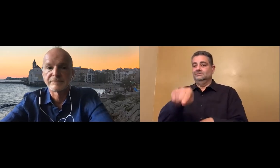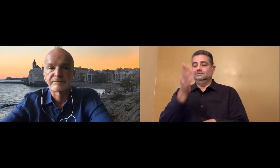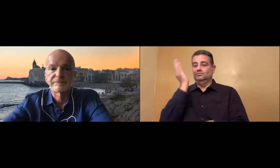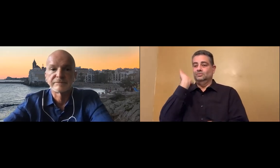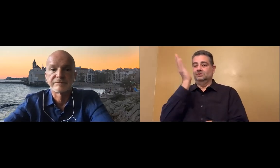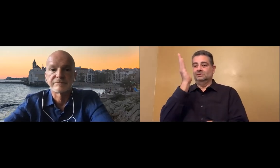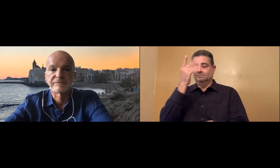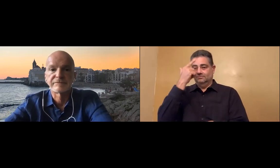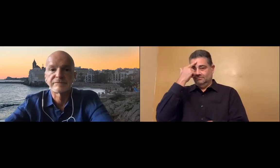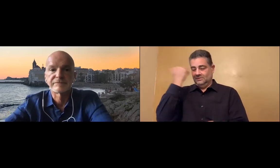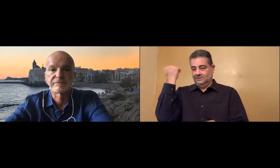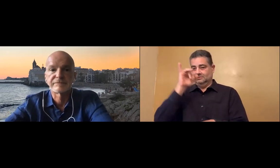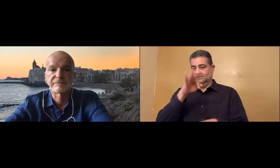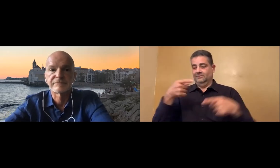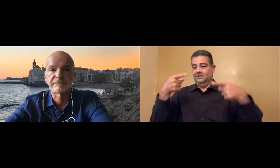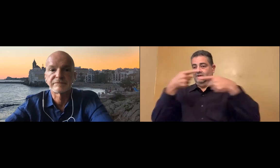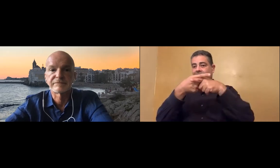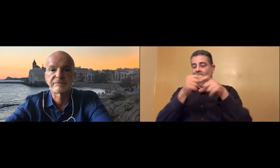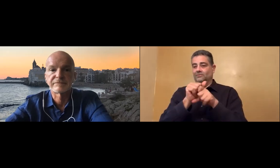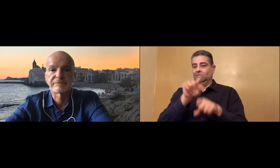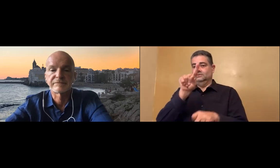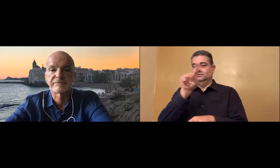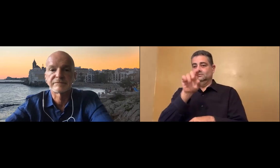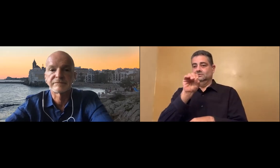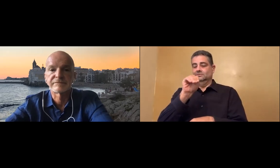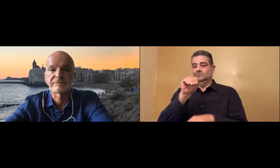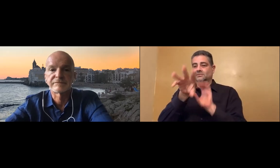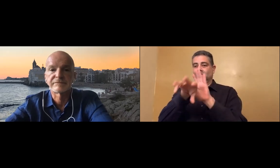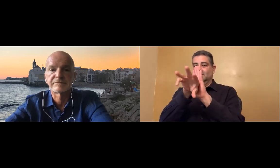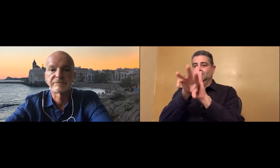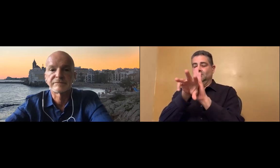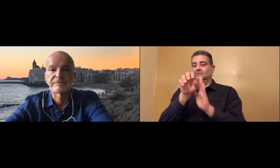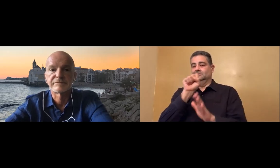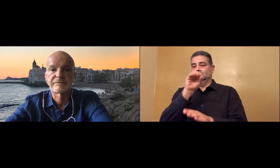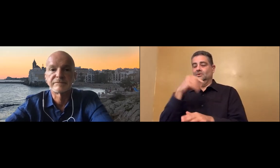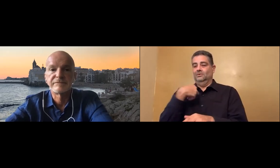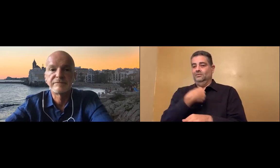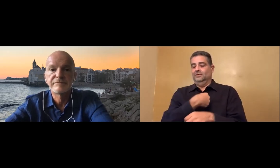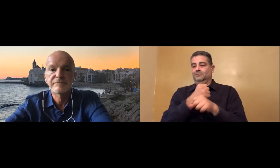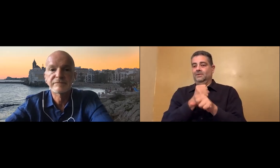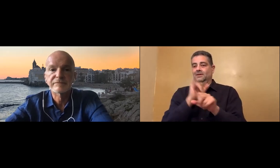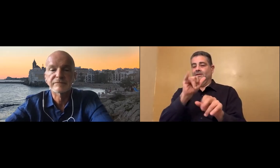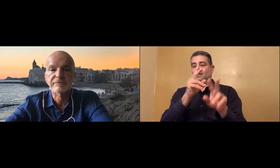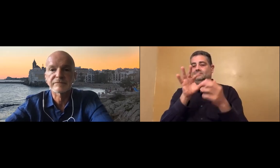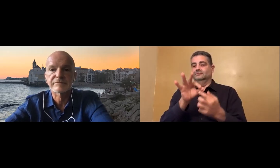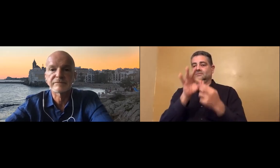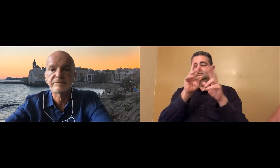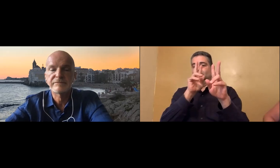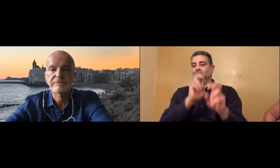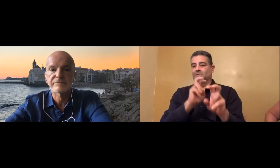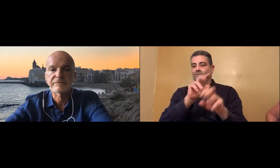I couldn't demo a live call during this presentation because our technology and zoom